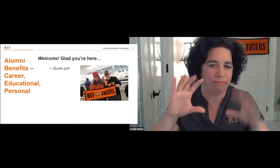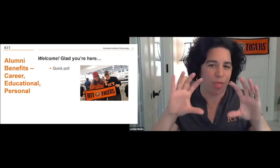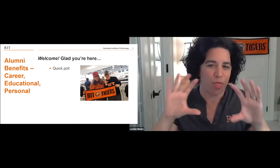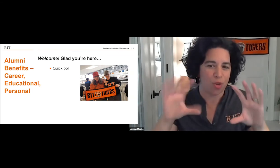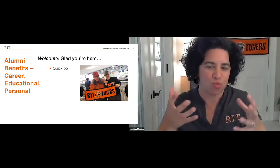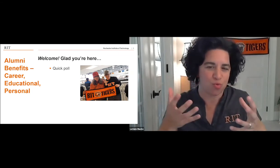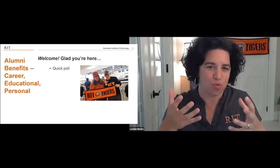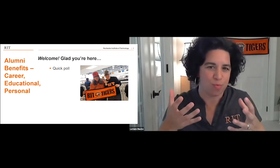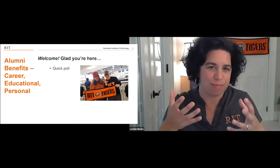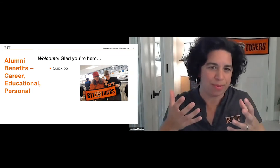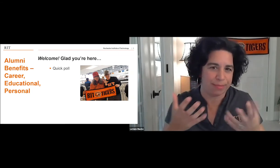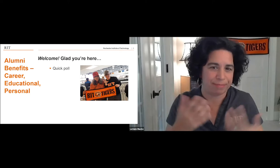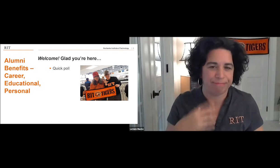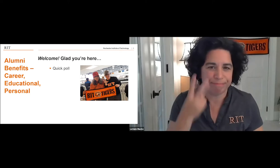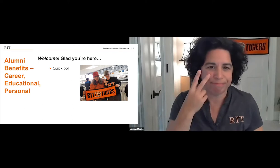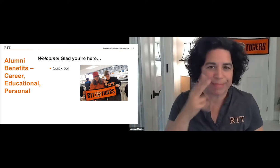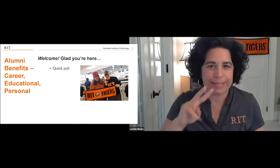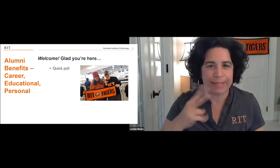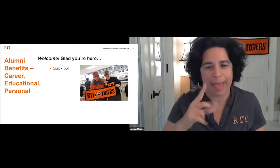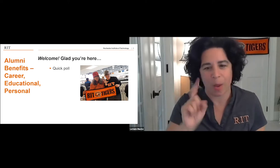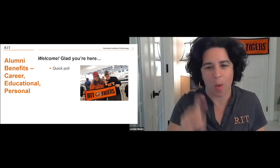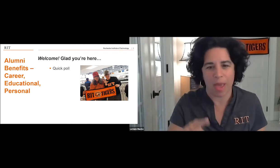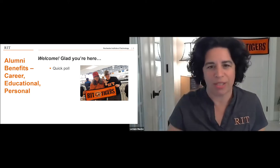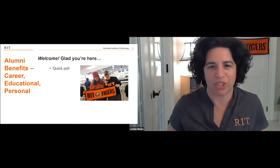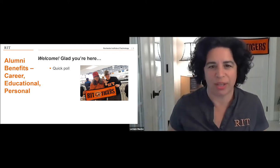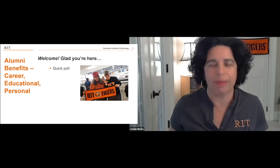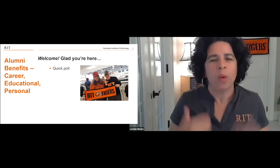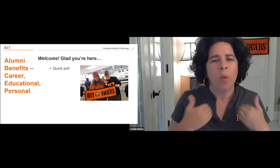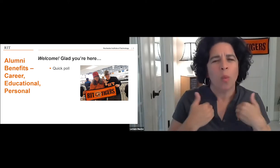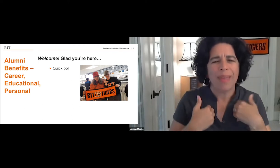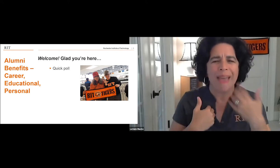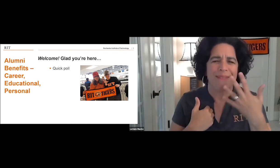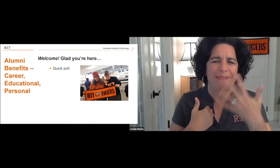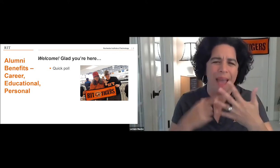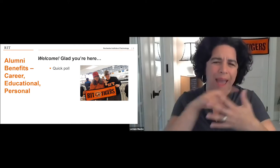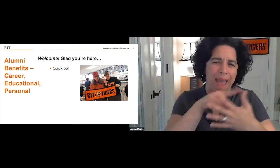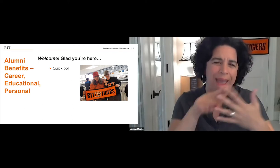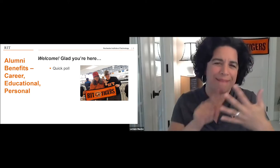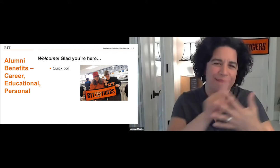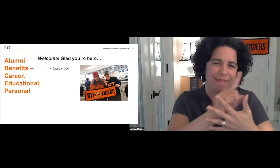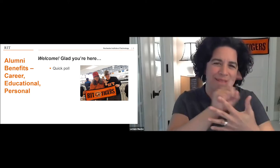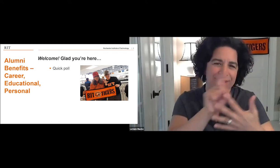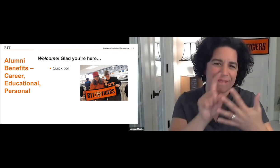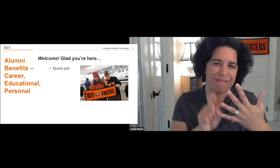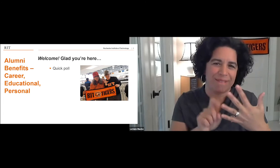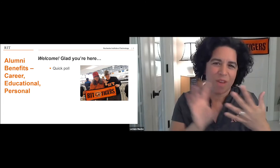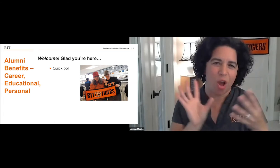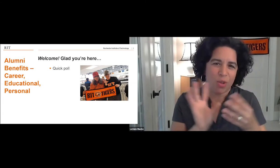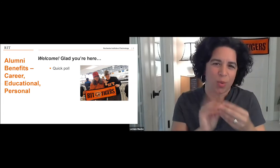There's going to be another question for the group. Let's go ahead and pop that second question up. There are five questions